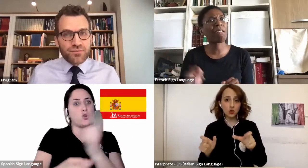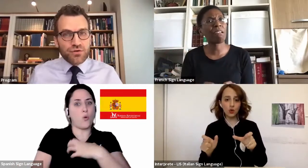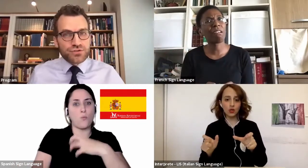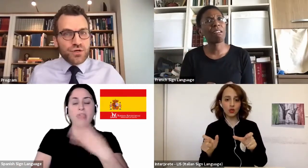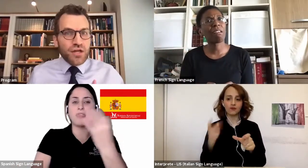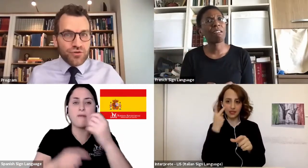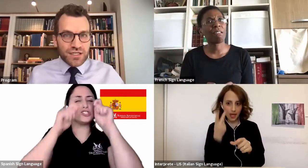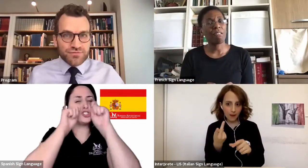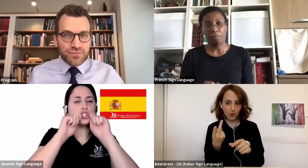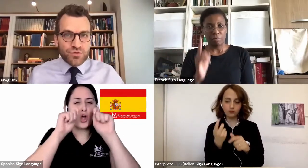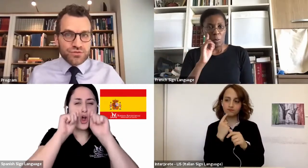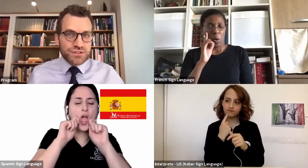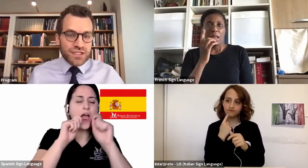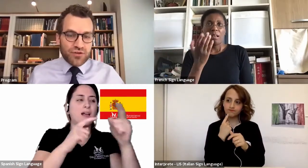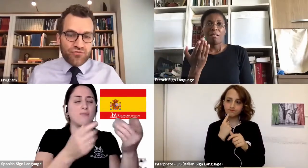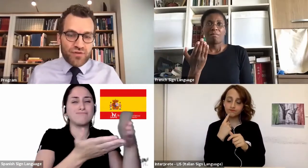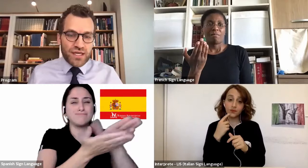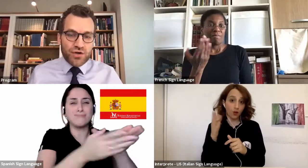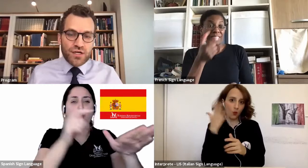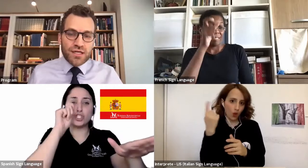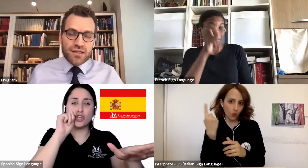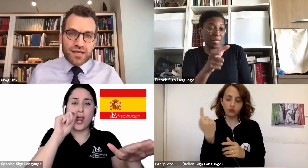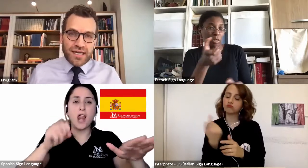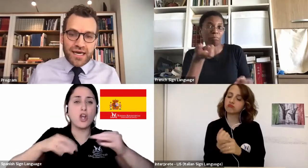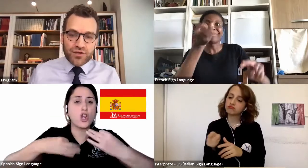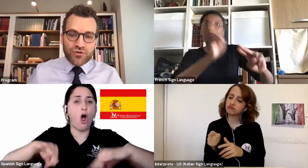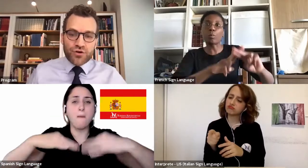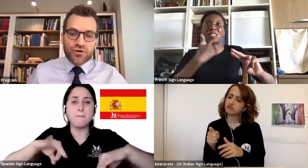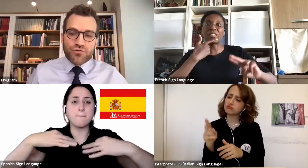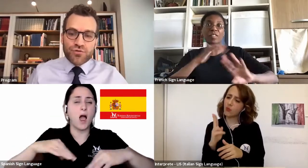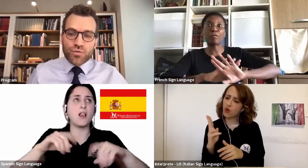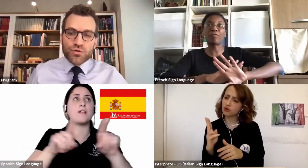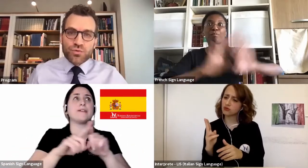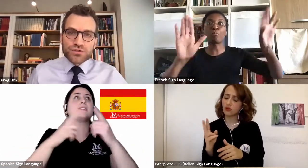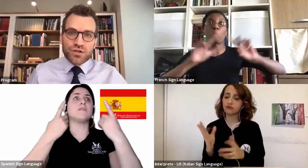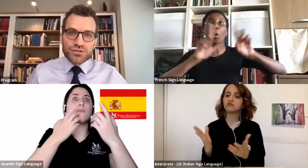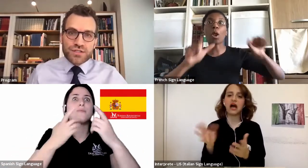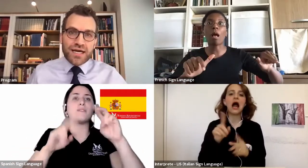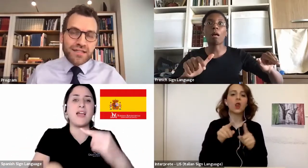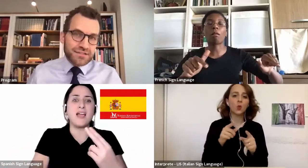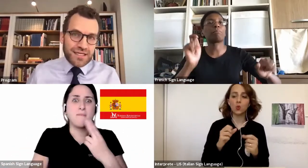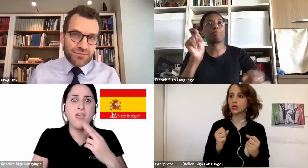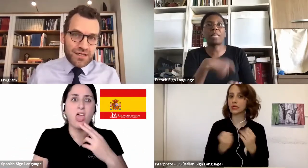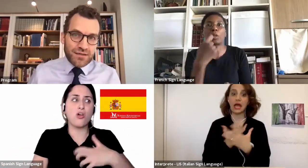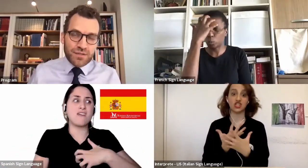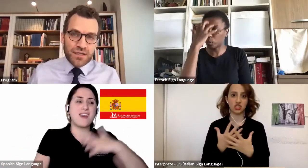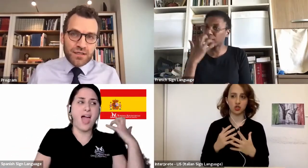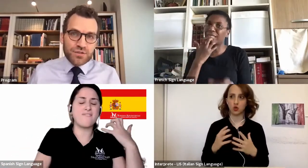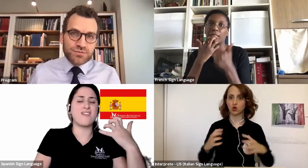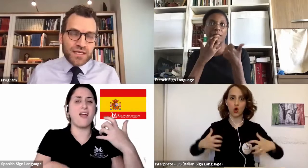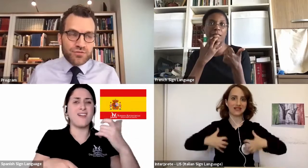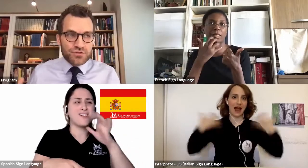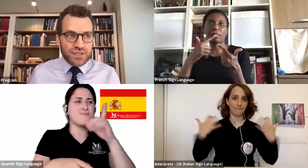there can be also other kinds of emotions like fear, like anger over what was lost, and at the same time,